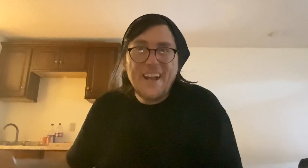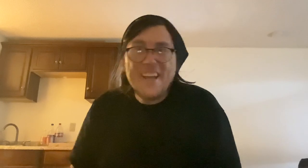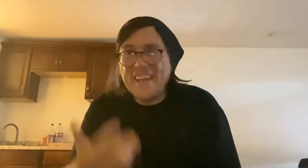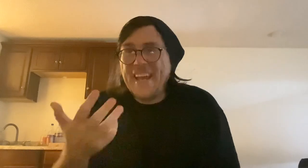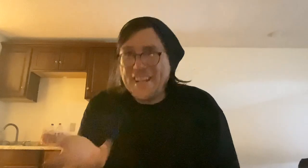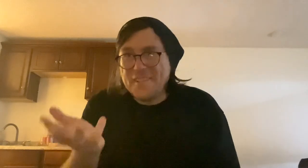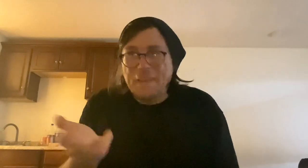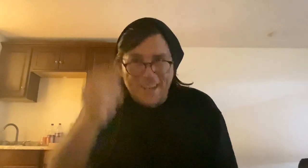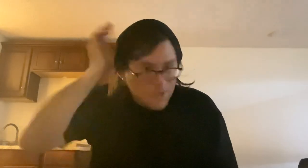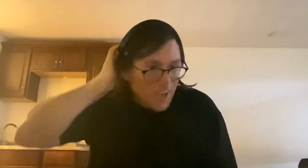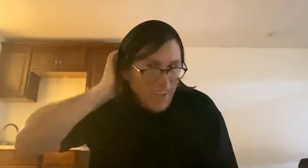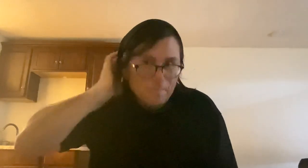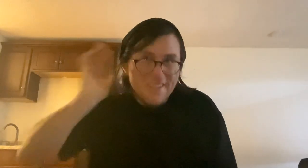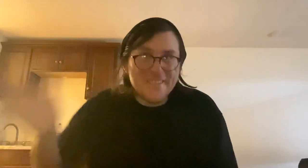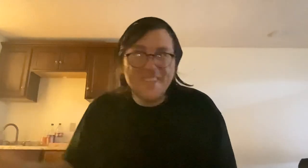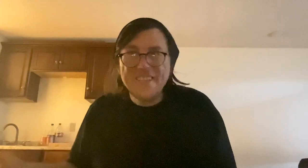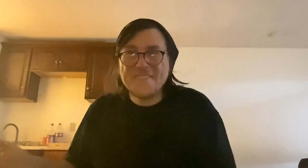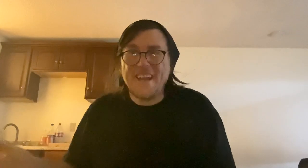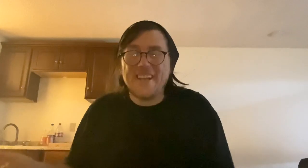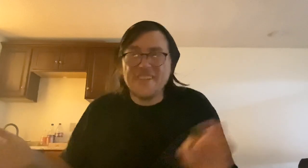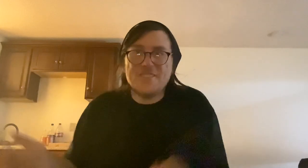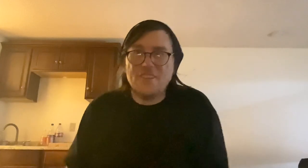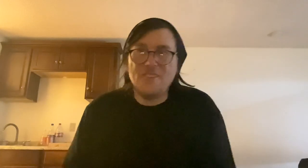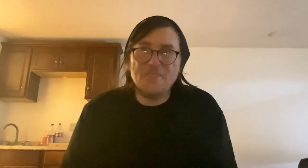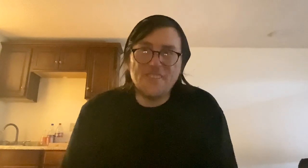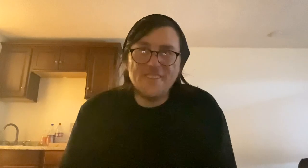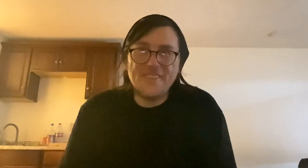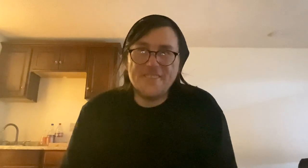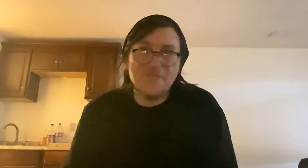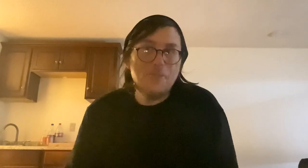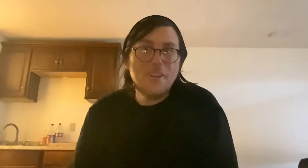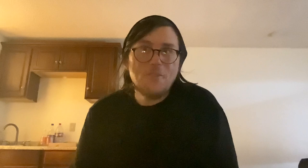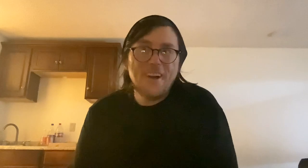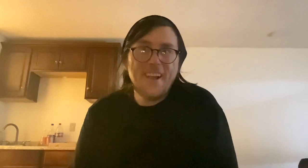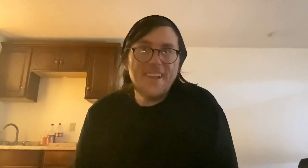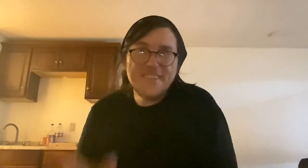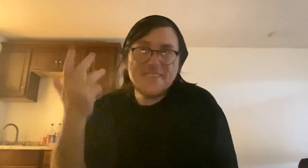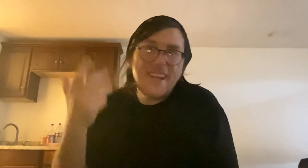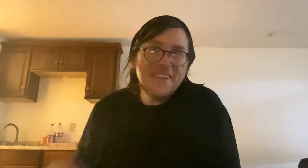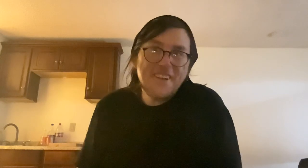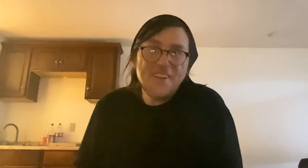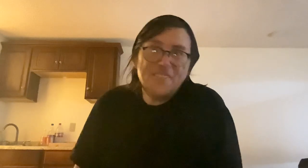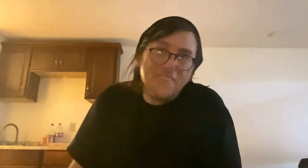it's a paid job. It's like, do you do it or not? It's like, well,